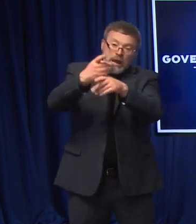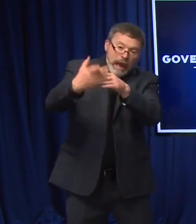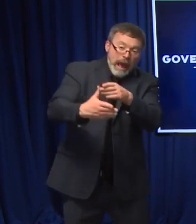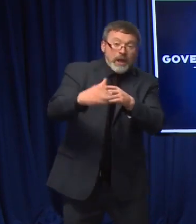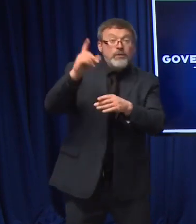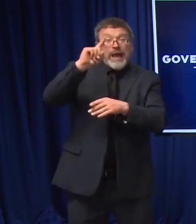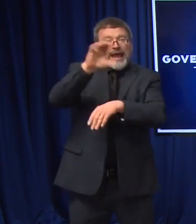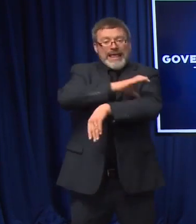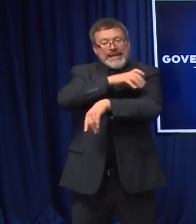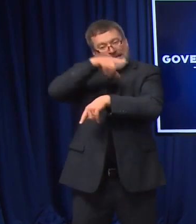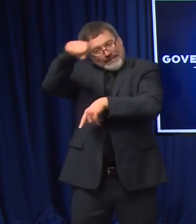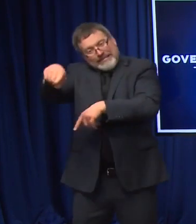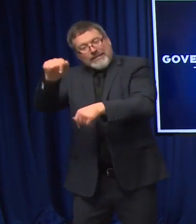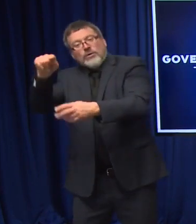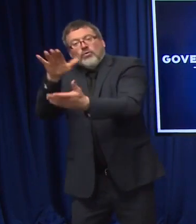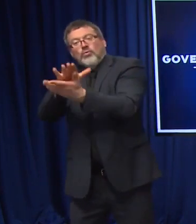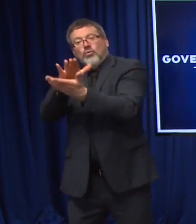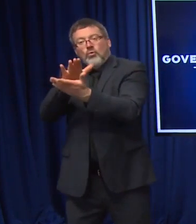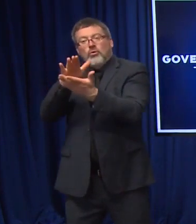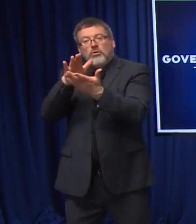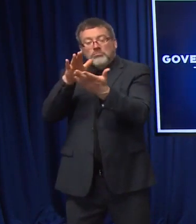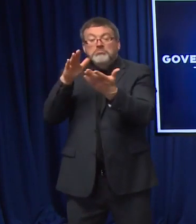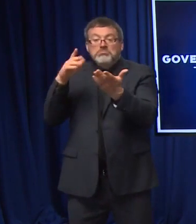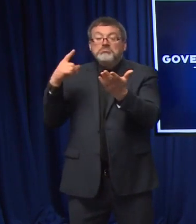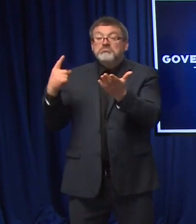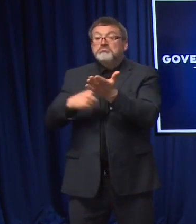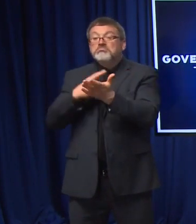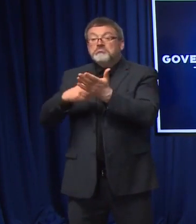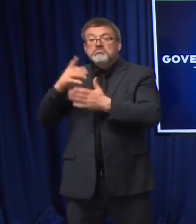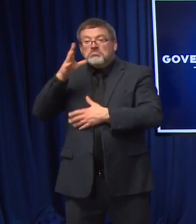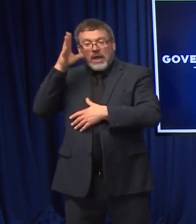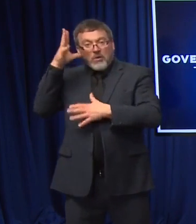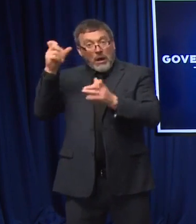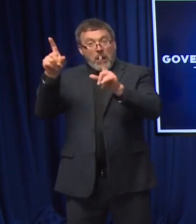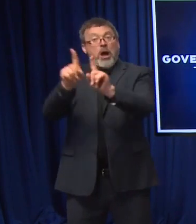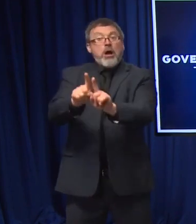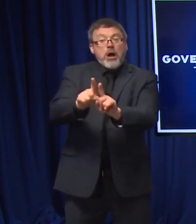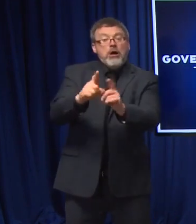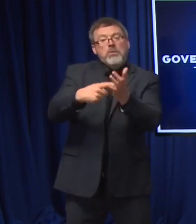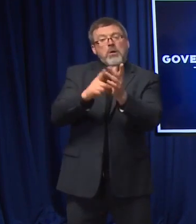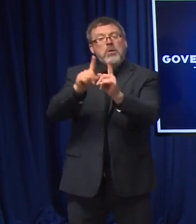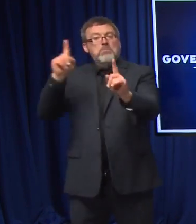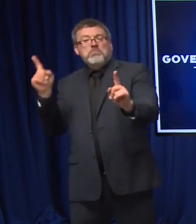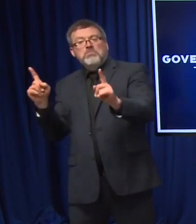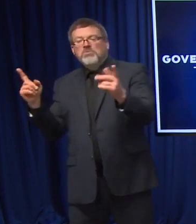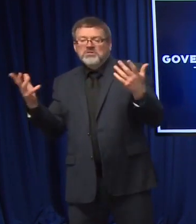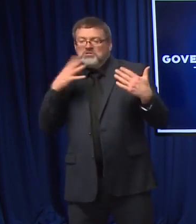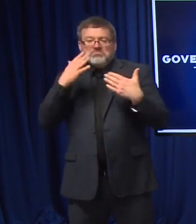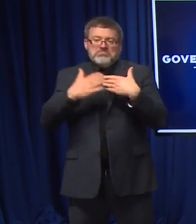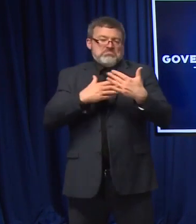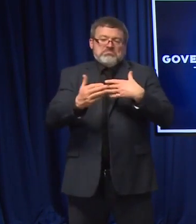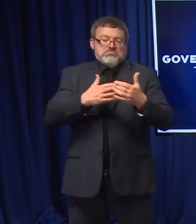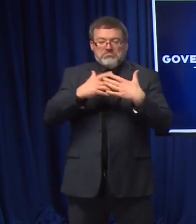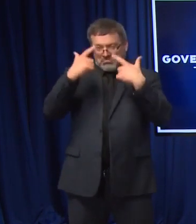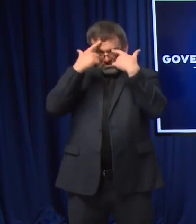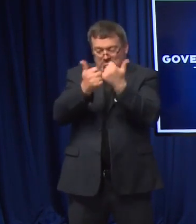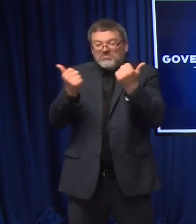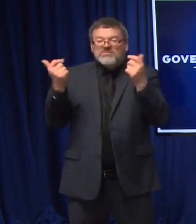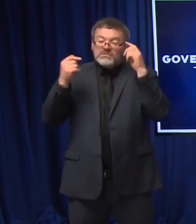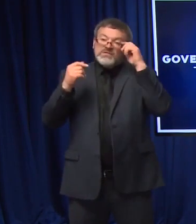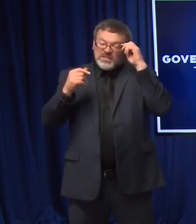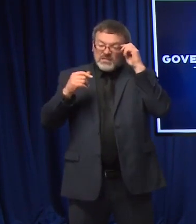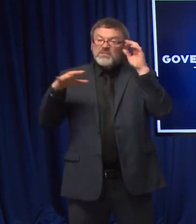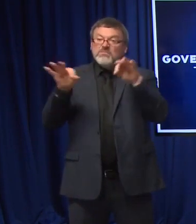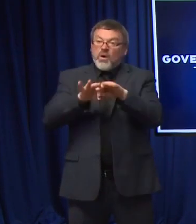want to be there when their child gets vaccinated. So there are multiple mechanisms that are available to get